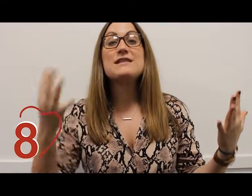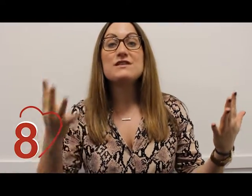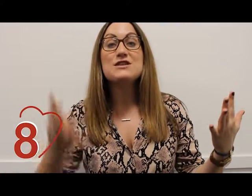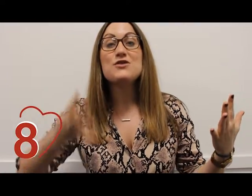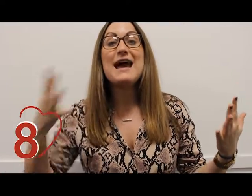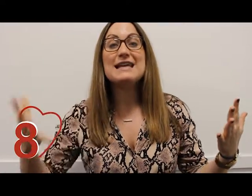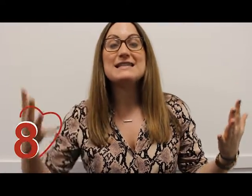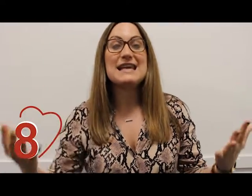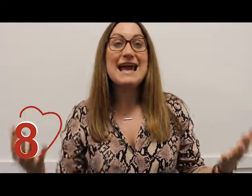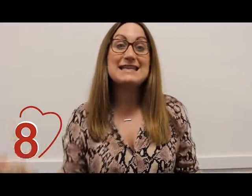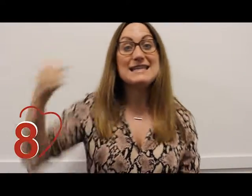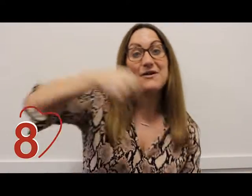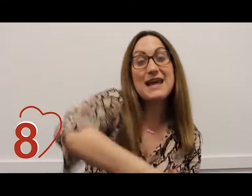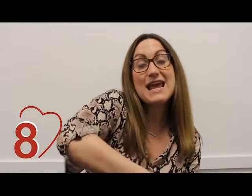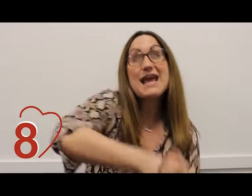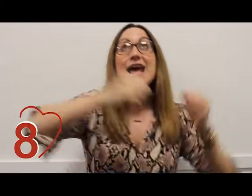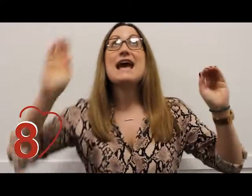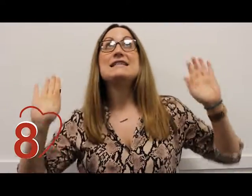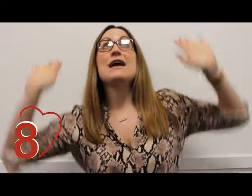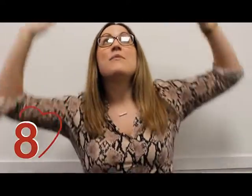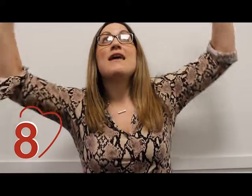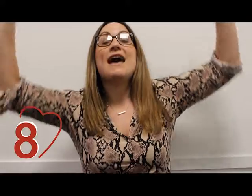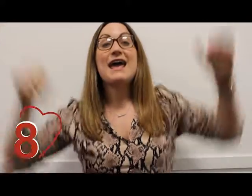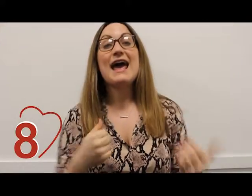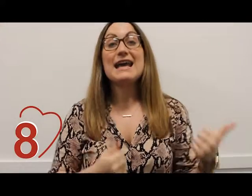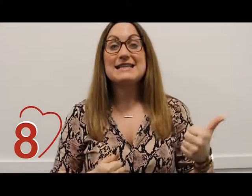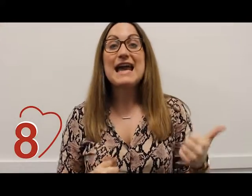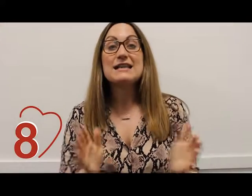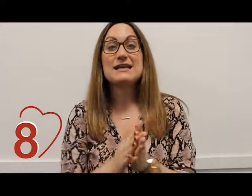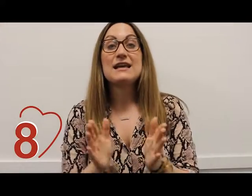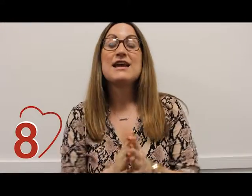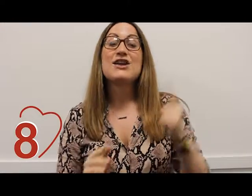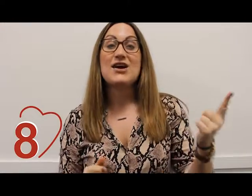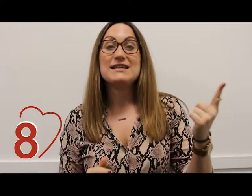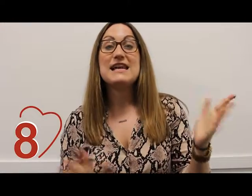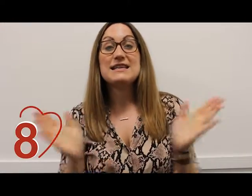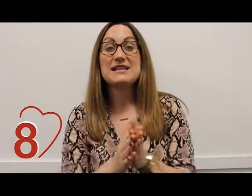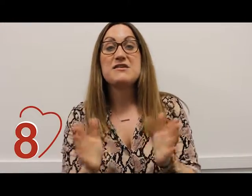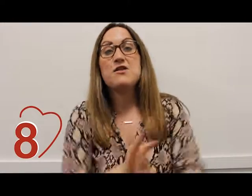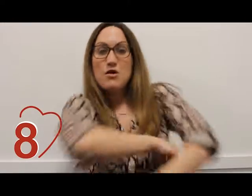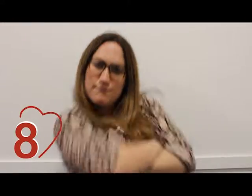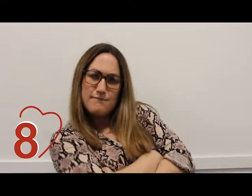72 80 80 down here 80 up there 88 96 hmm